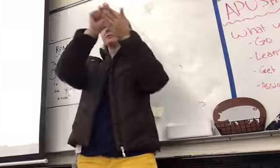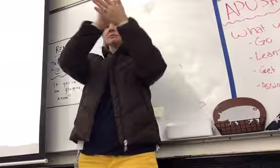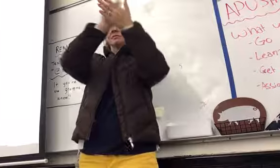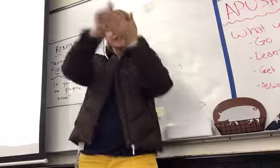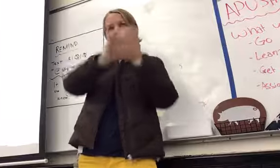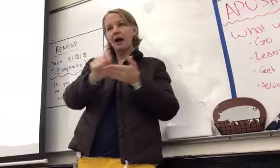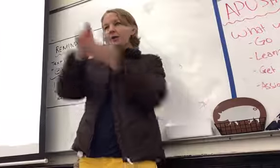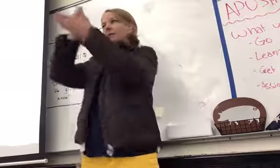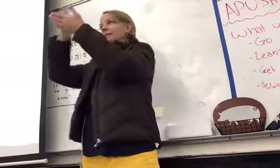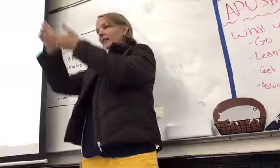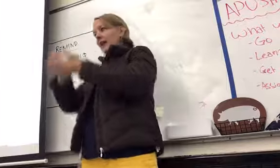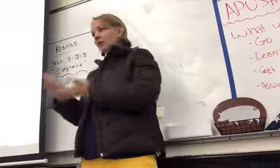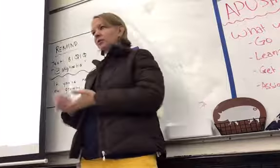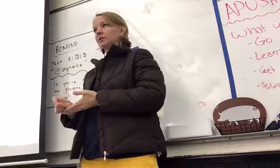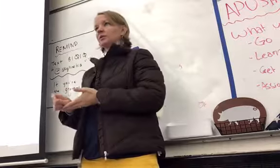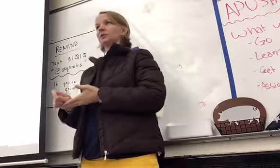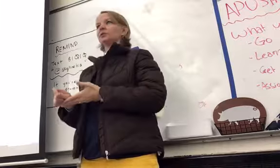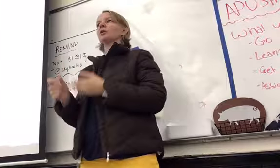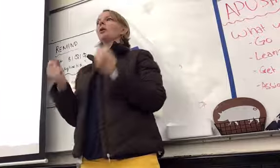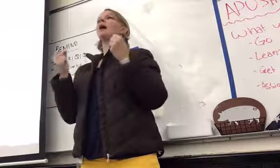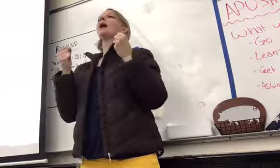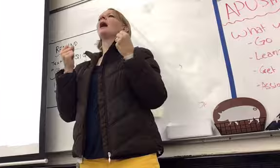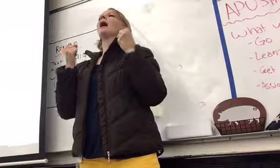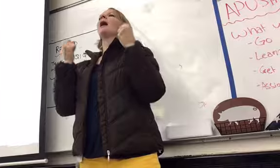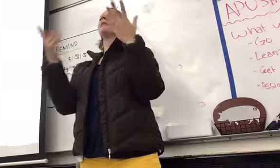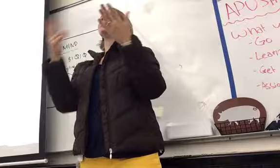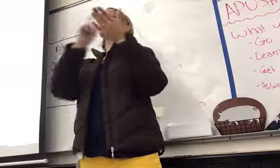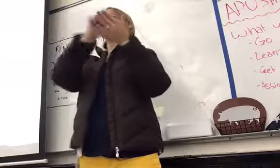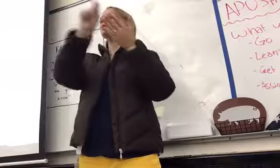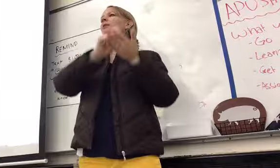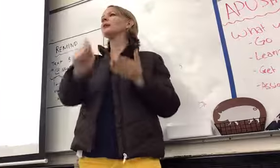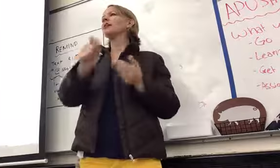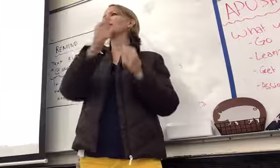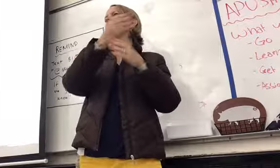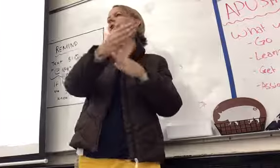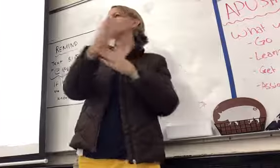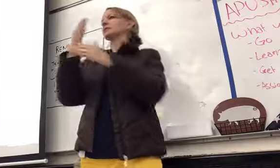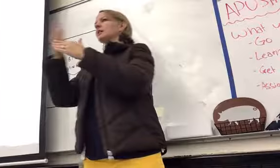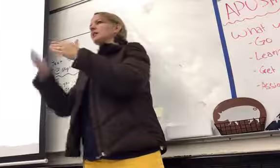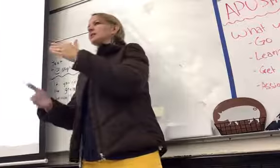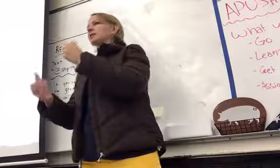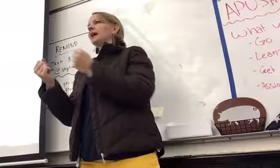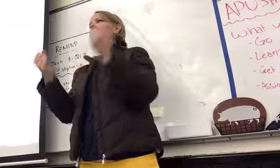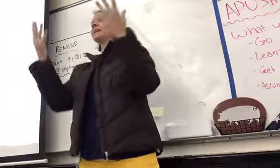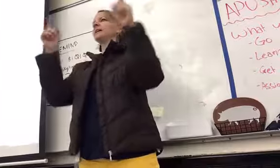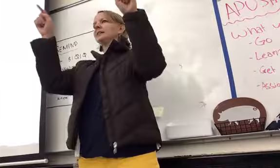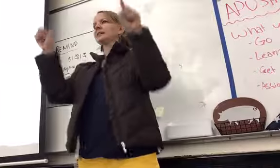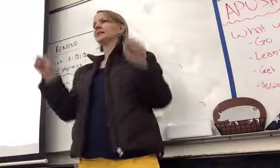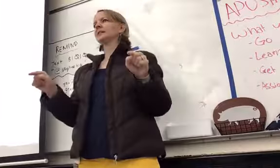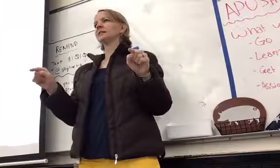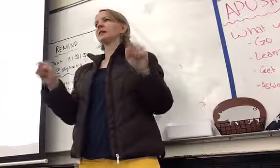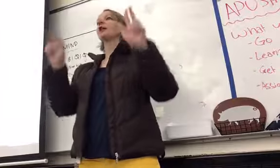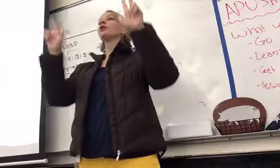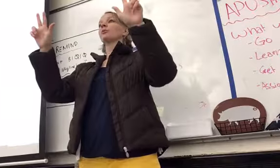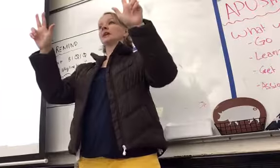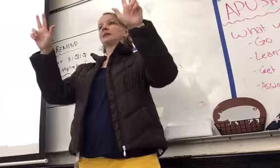So, how many should there be on each side of causes and consequences? At least three. Okay?